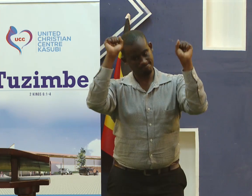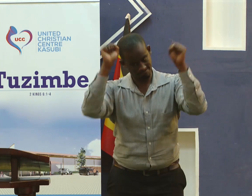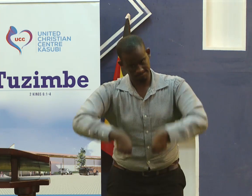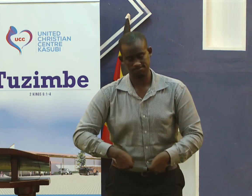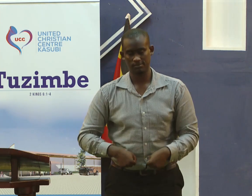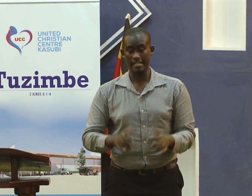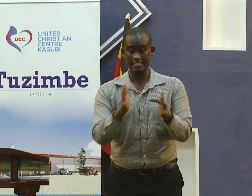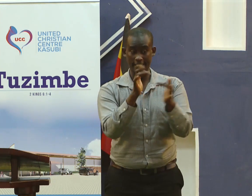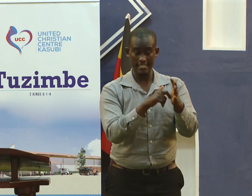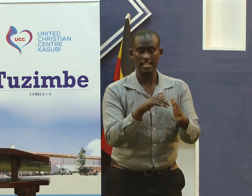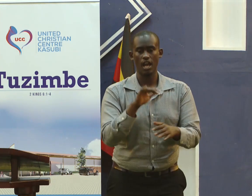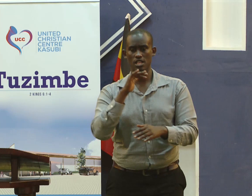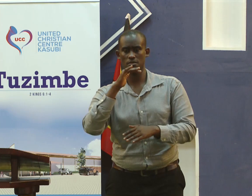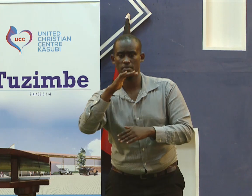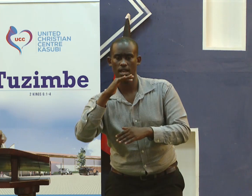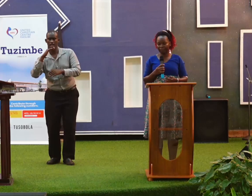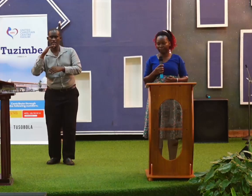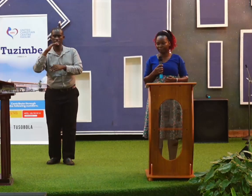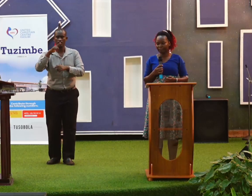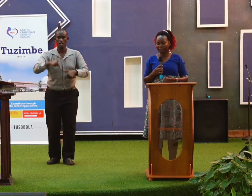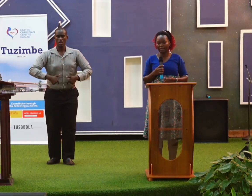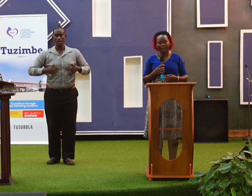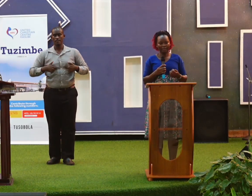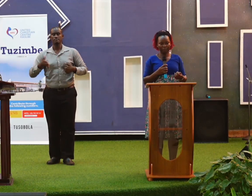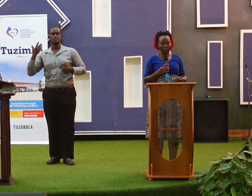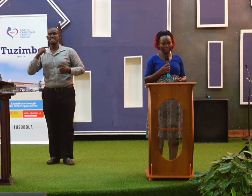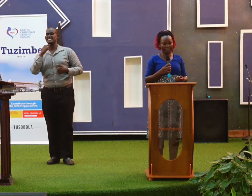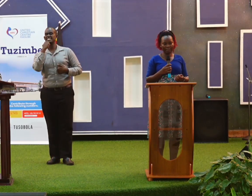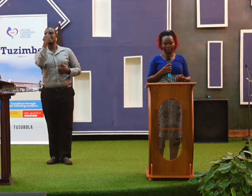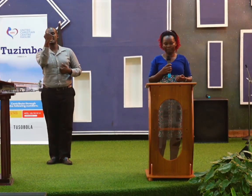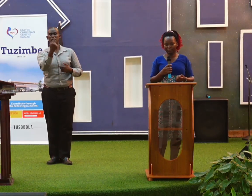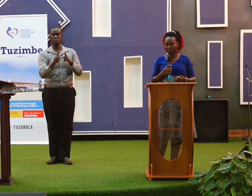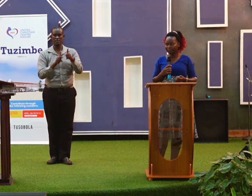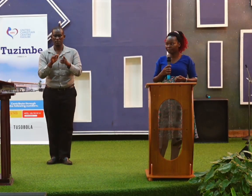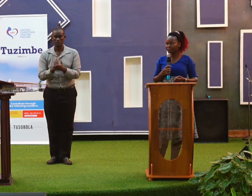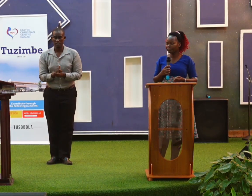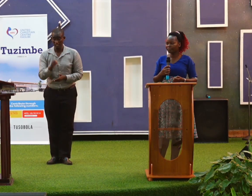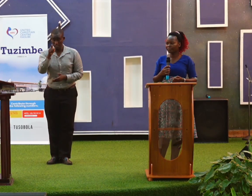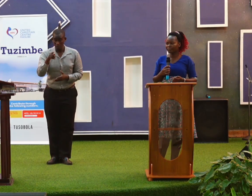us every day who speak with your life I usually tell people